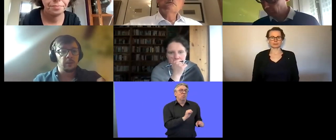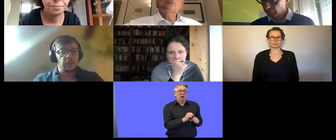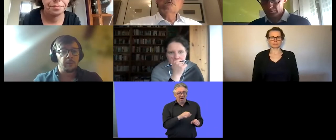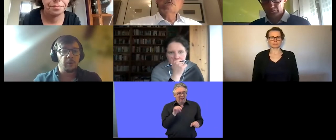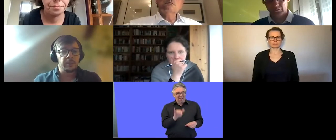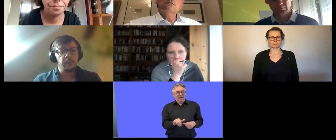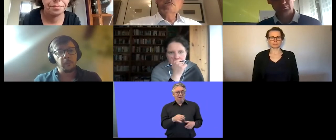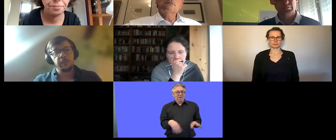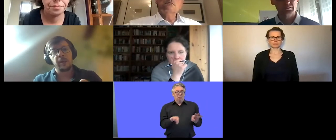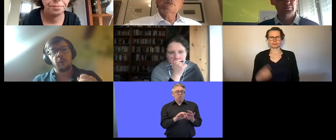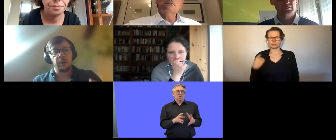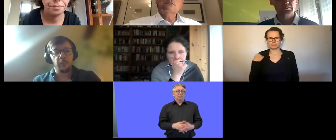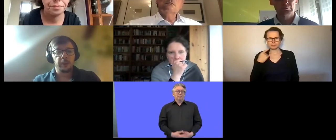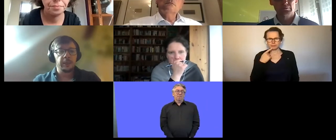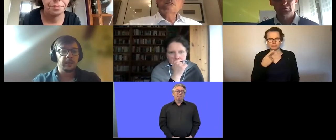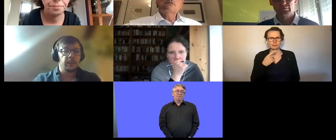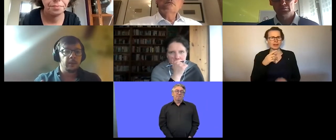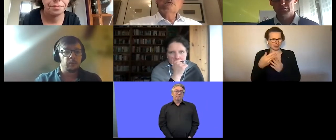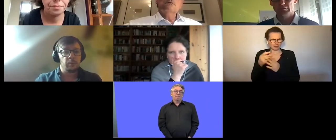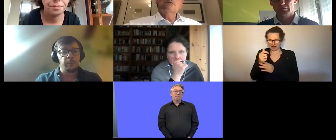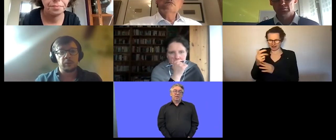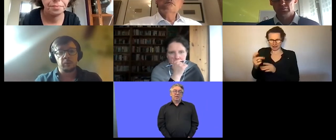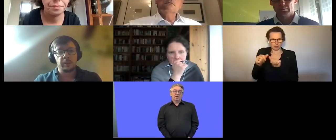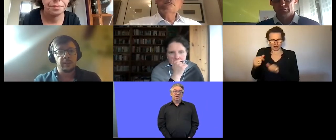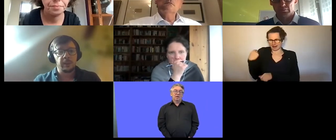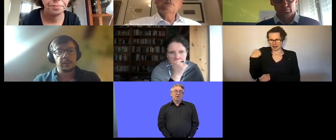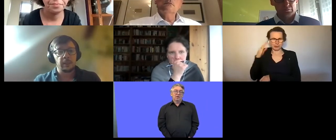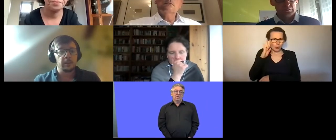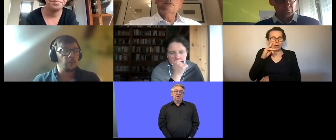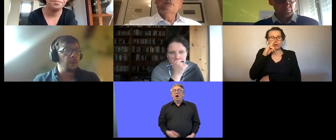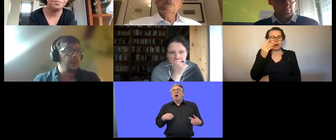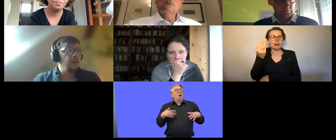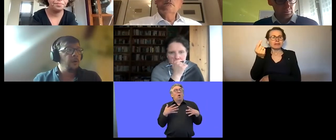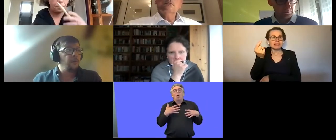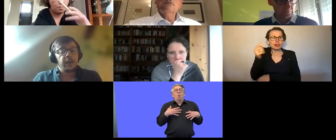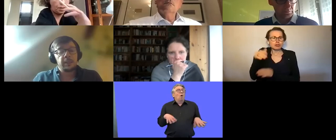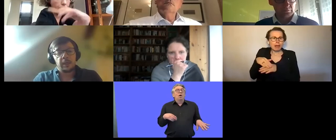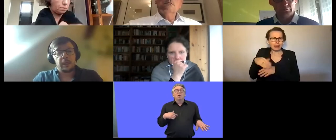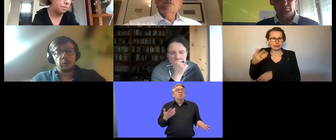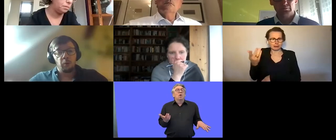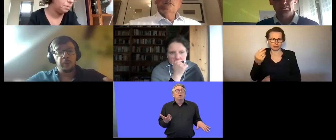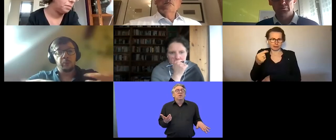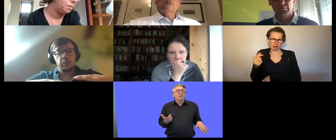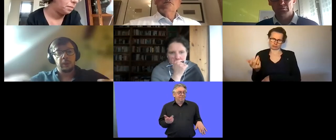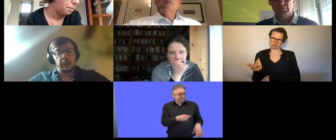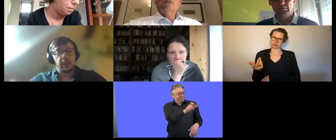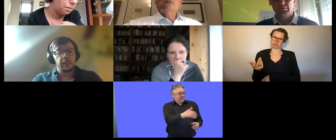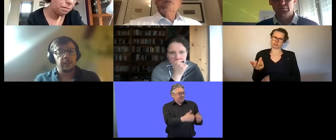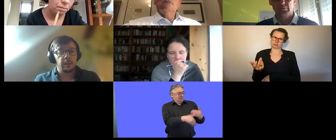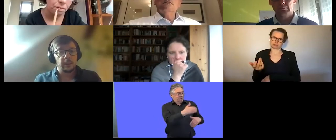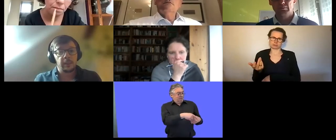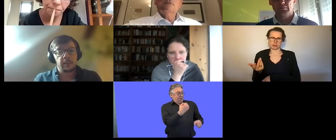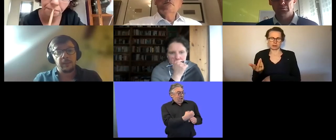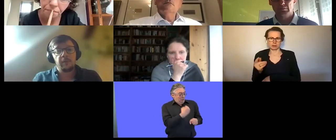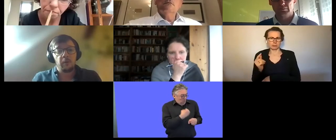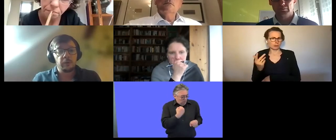mentioned that the models that only pay pocket money uh to persons with disabilities and and so on for us it should all be put uh at